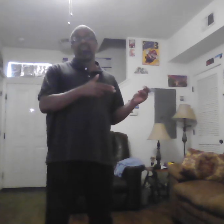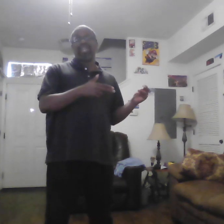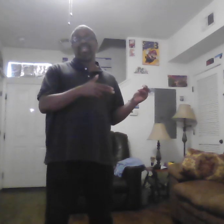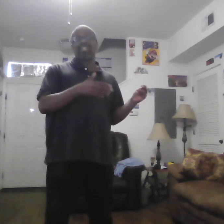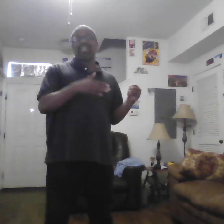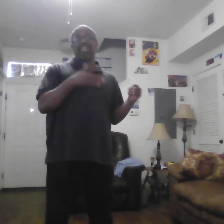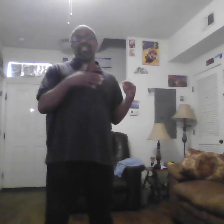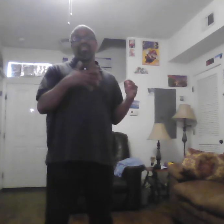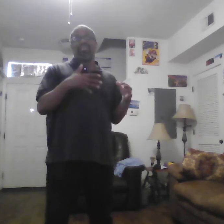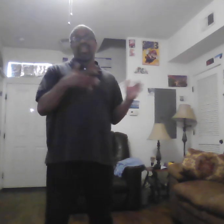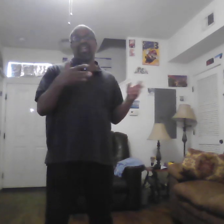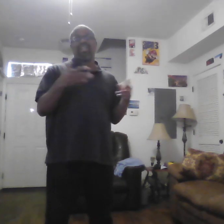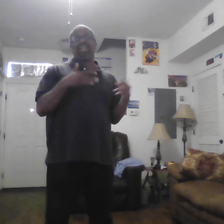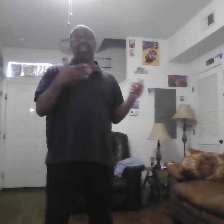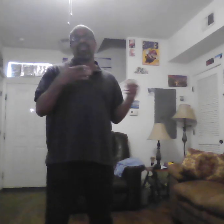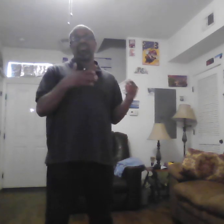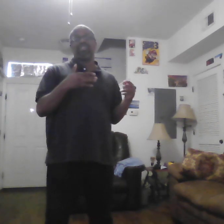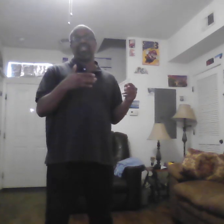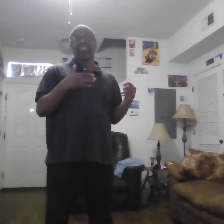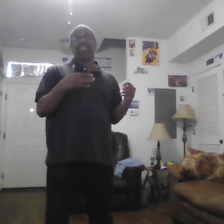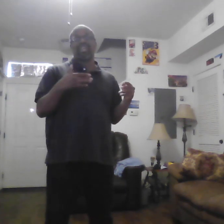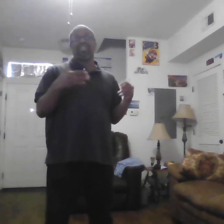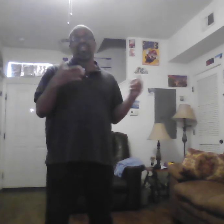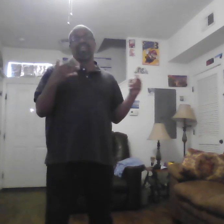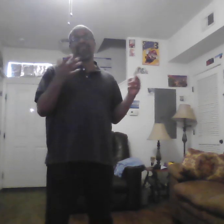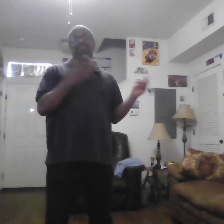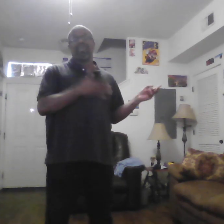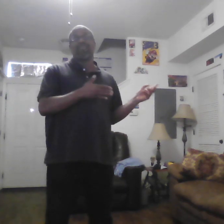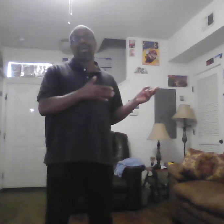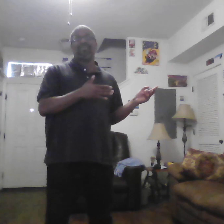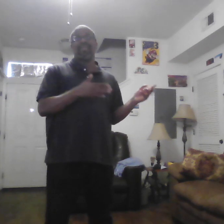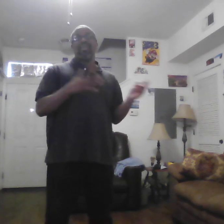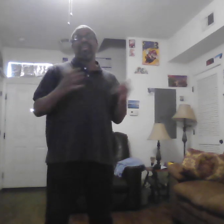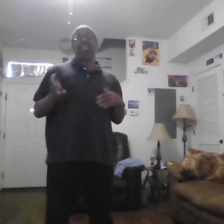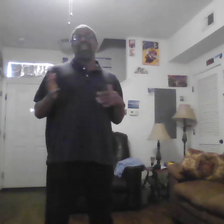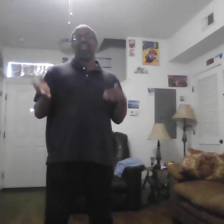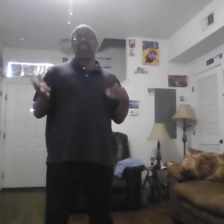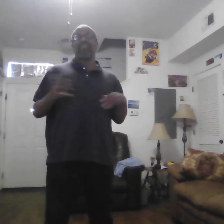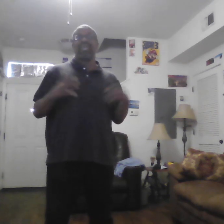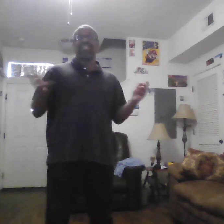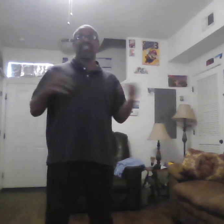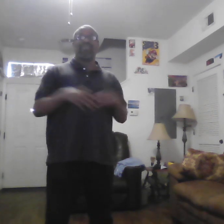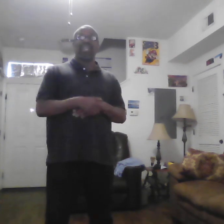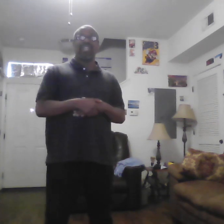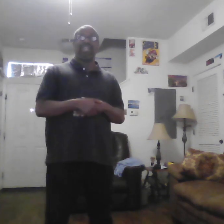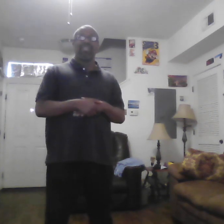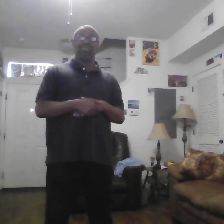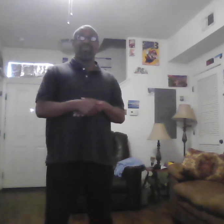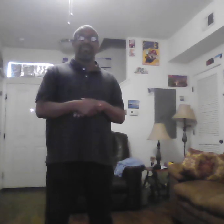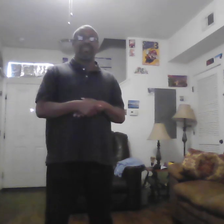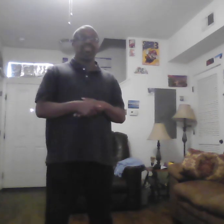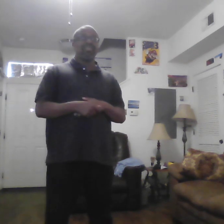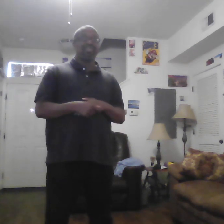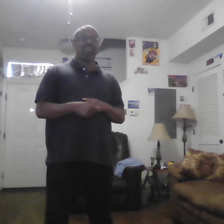days like you know like like the ogs like like from hip-hop and r&b and stuff like that you know so